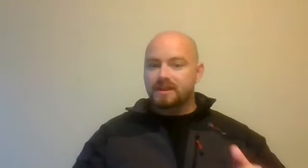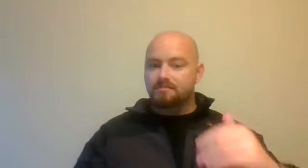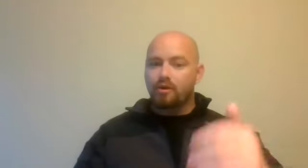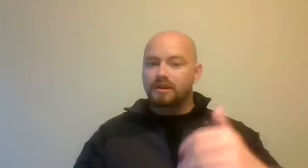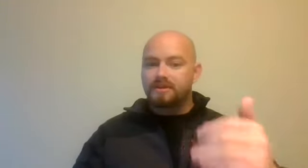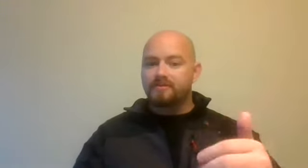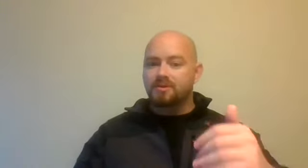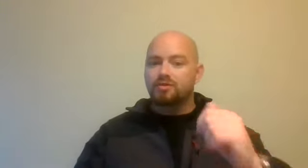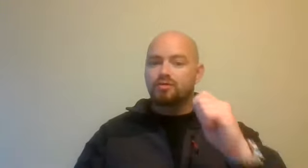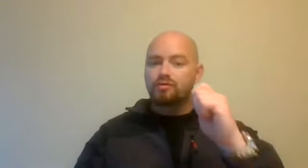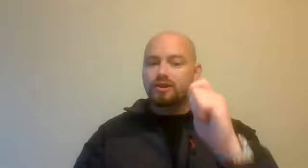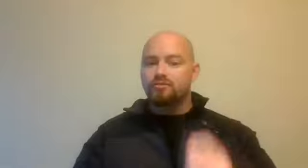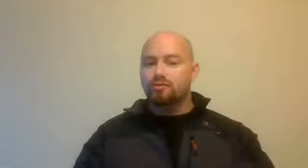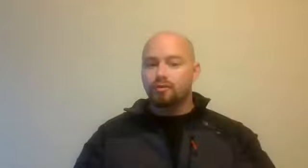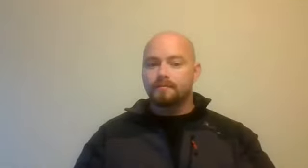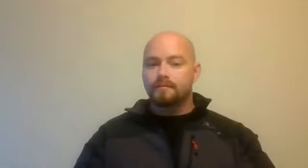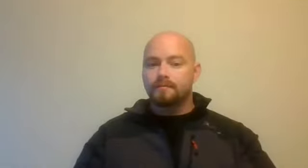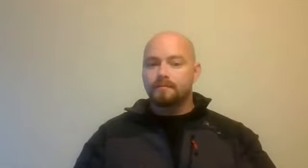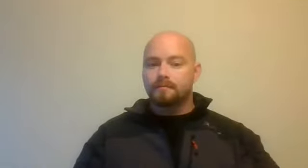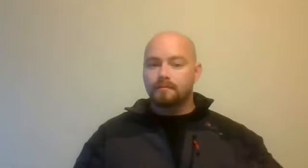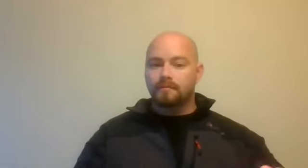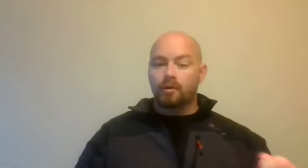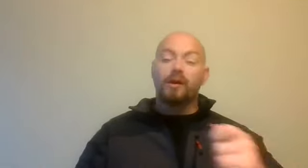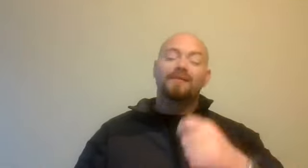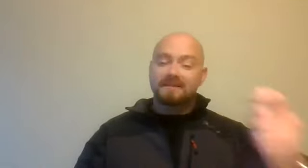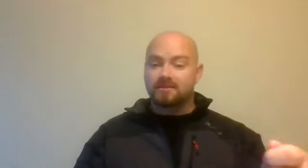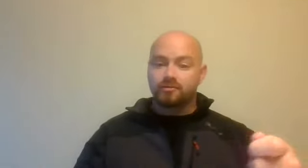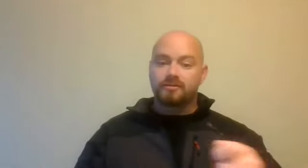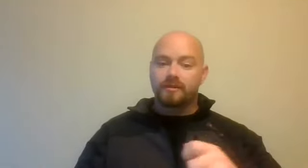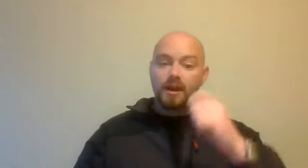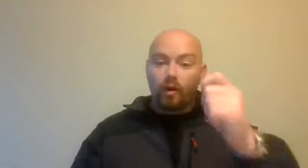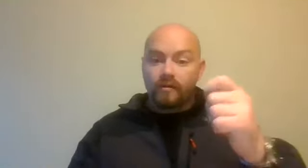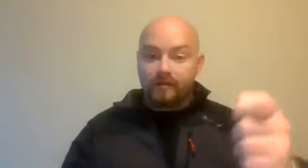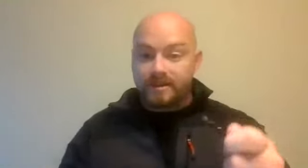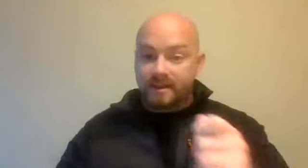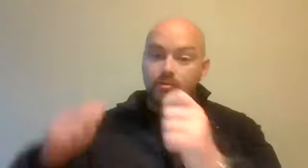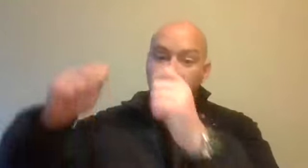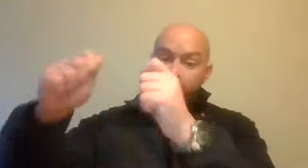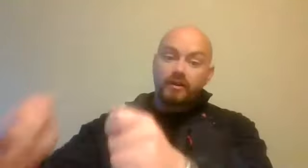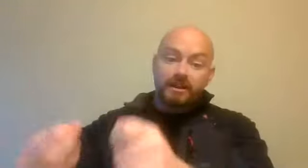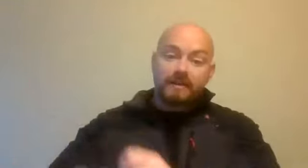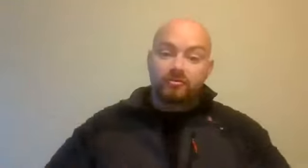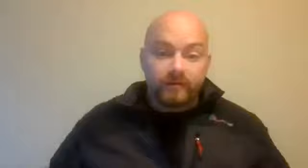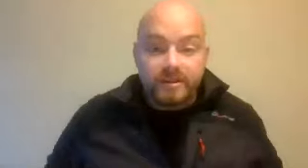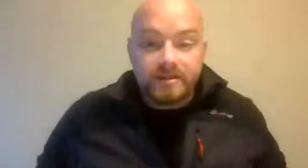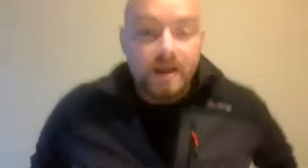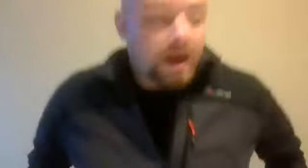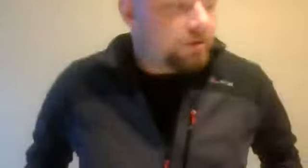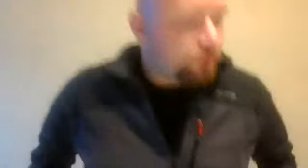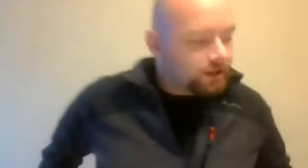is broadly different because you're in control or you have less control over that risk than you would if you're in that driver's seat and controlling